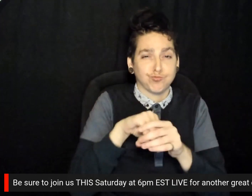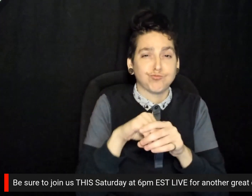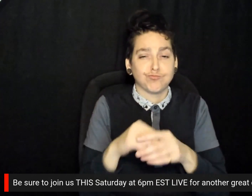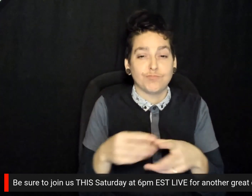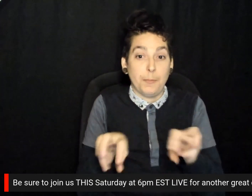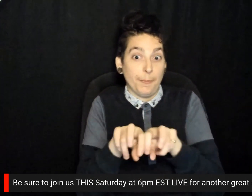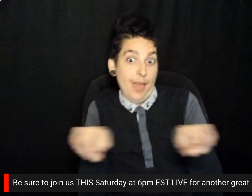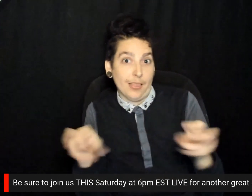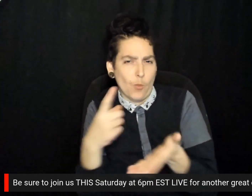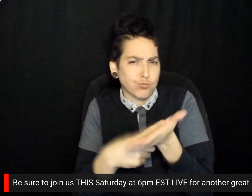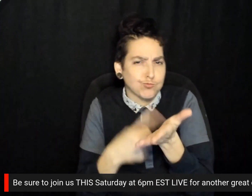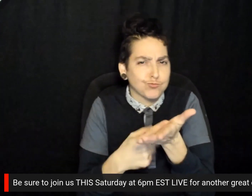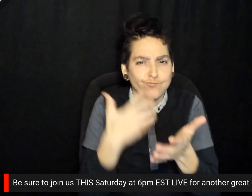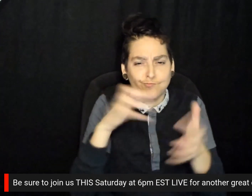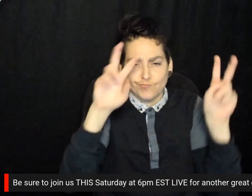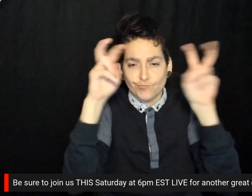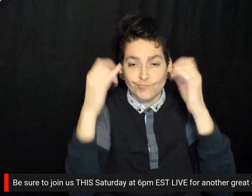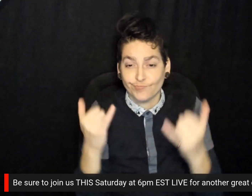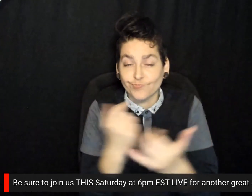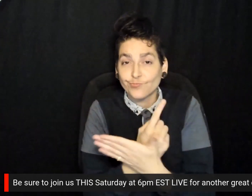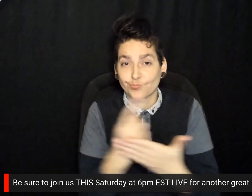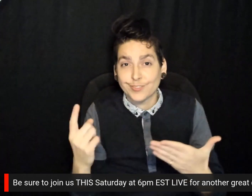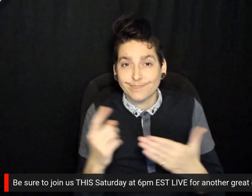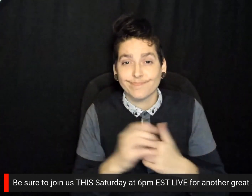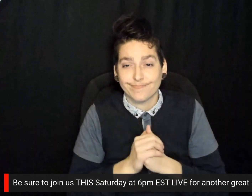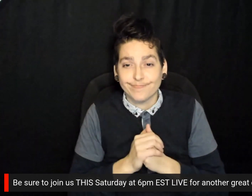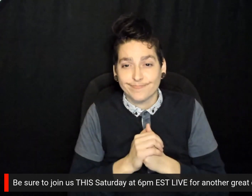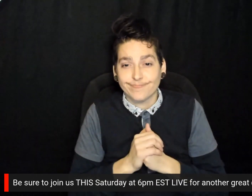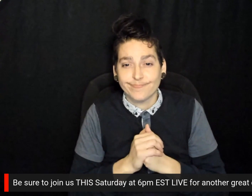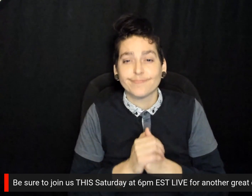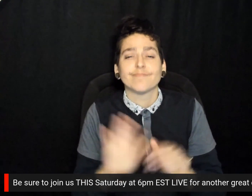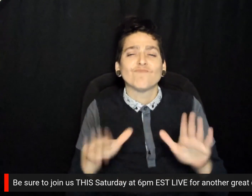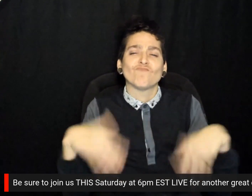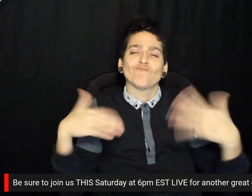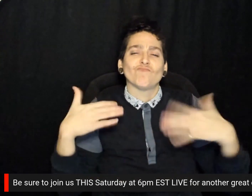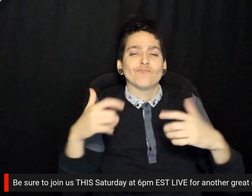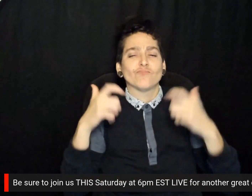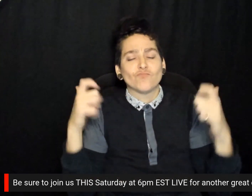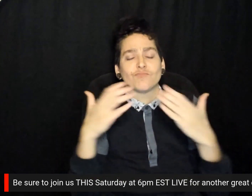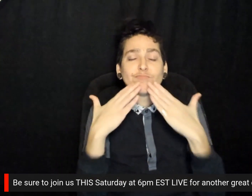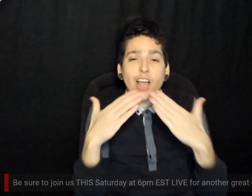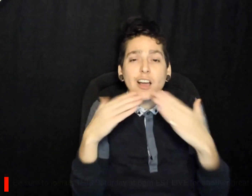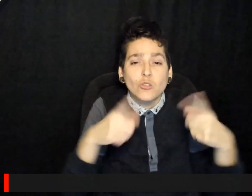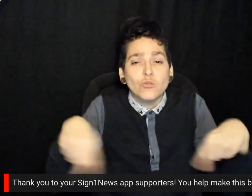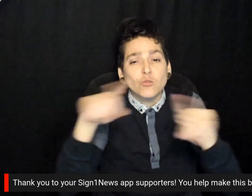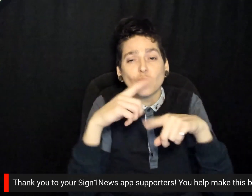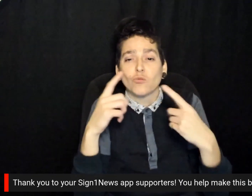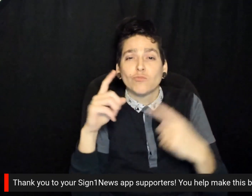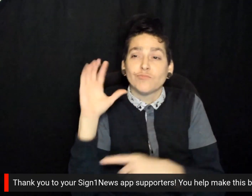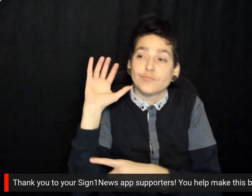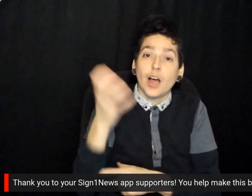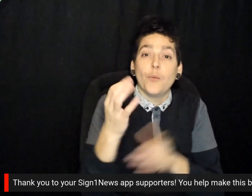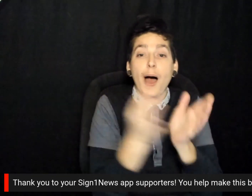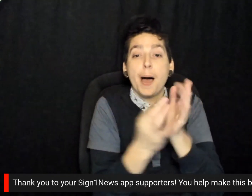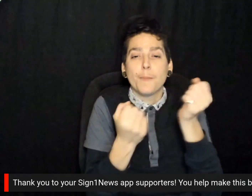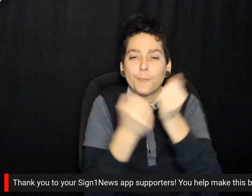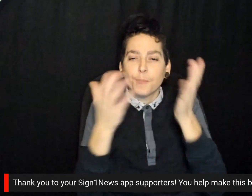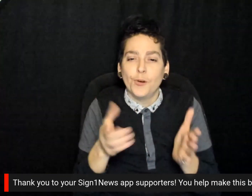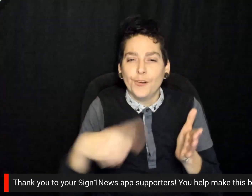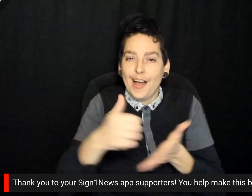guests to discuss the hot topics of the week. A big thank you to our Sign One News app supporters, you helped make this